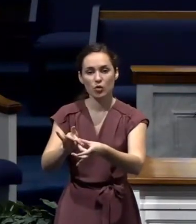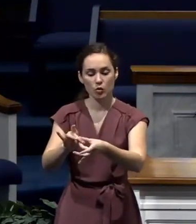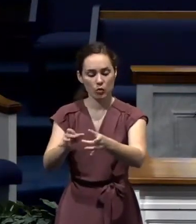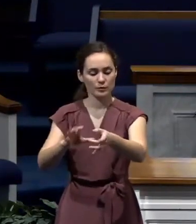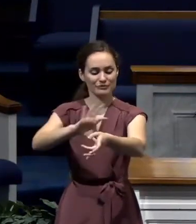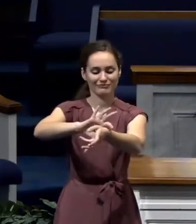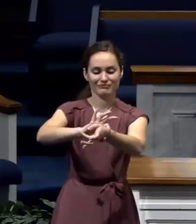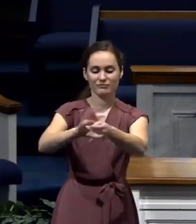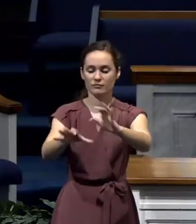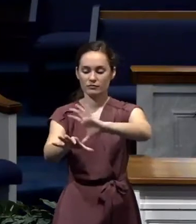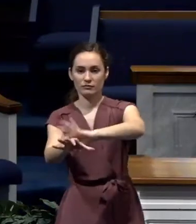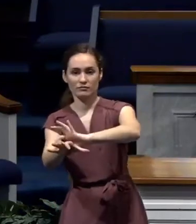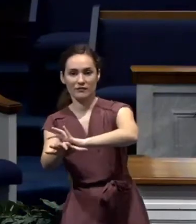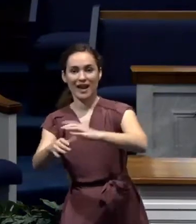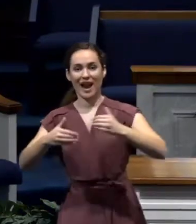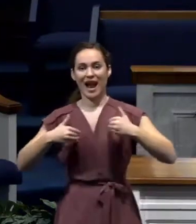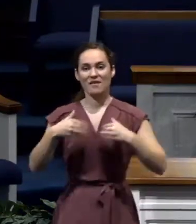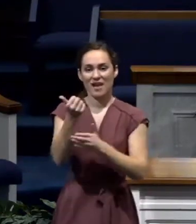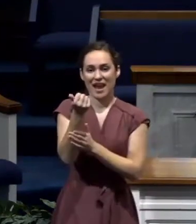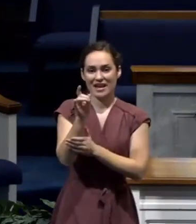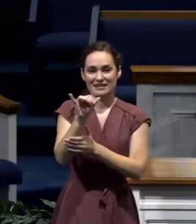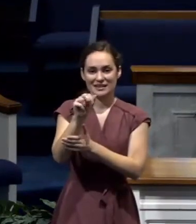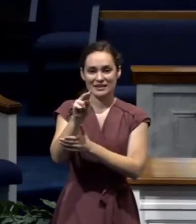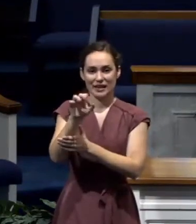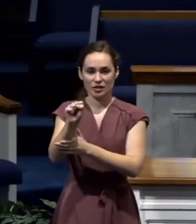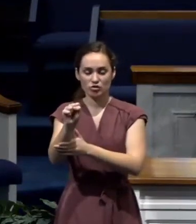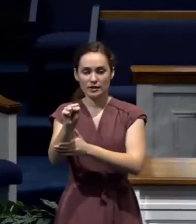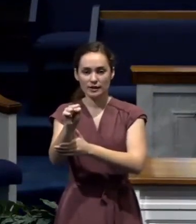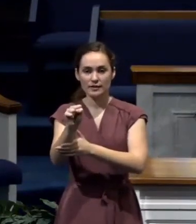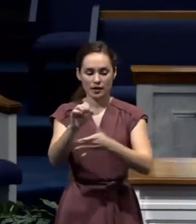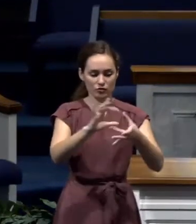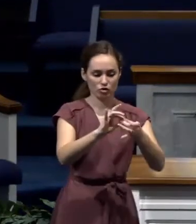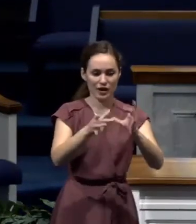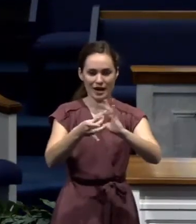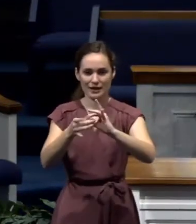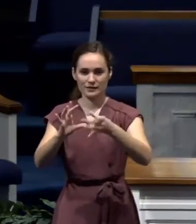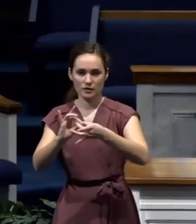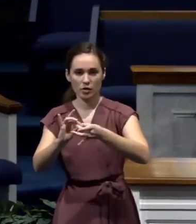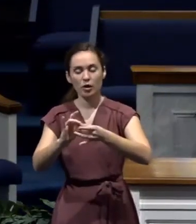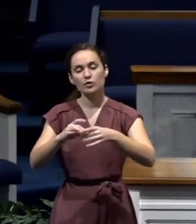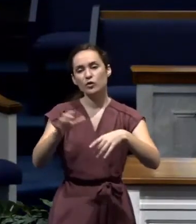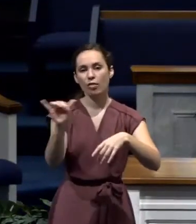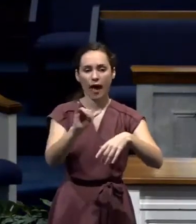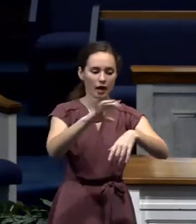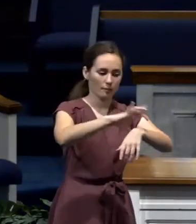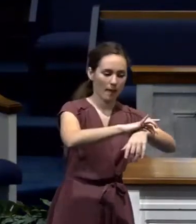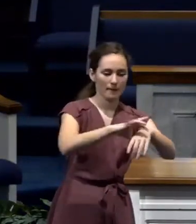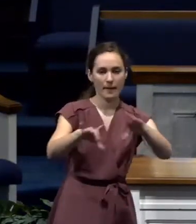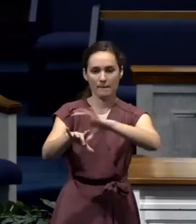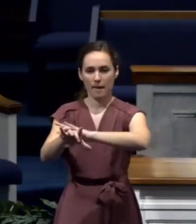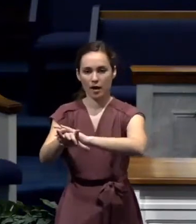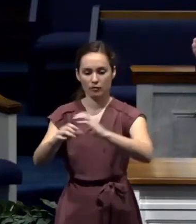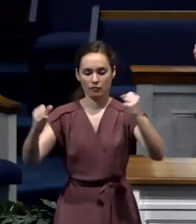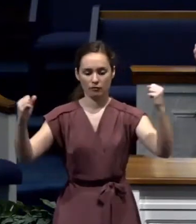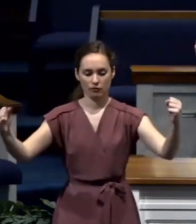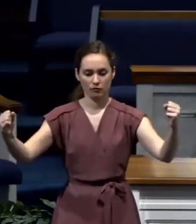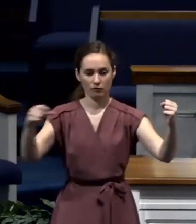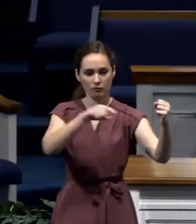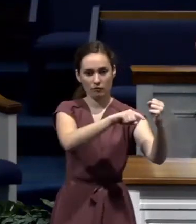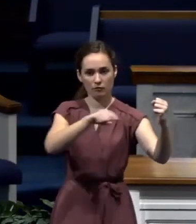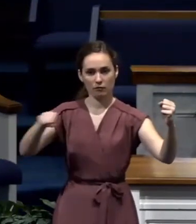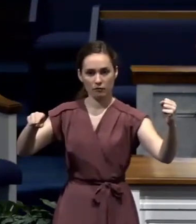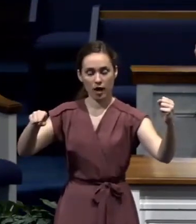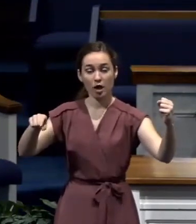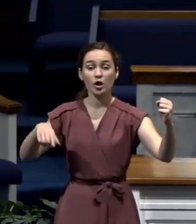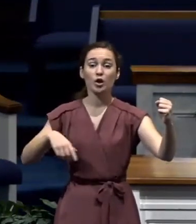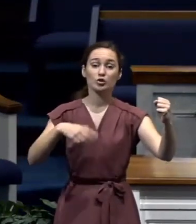chain between them. And so this is what would happen. They would put a handcuff on Paul's wrist and they would put the other handcuff on